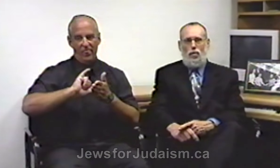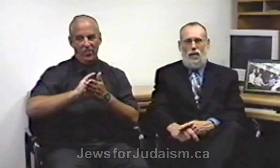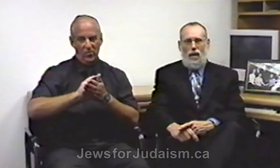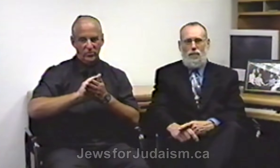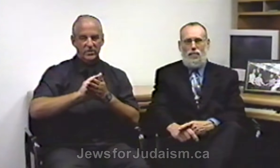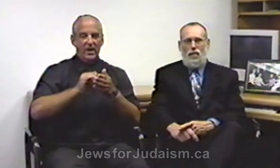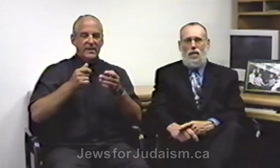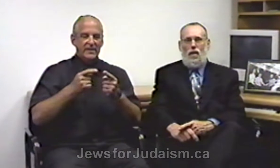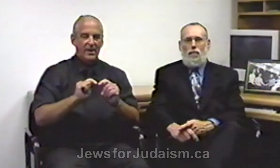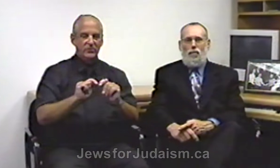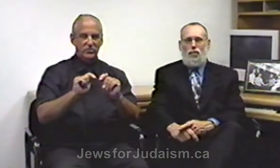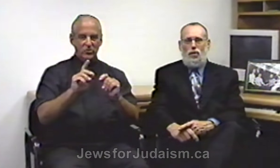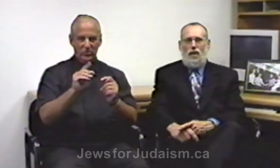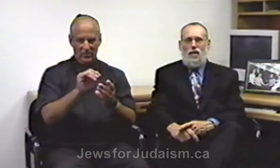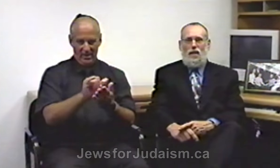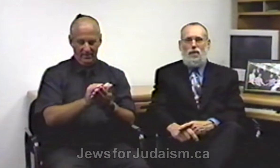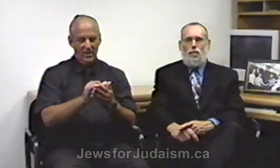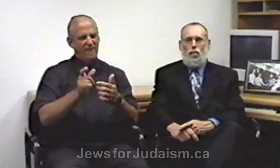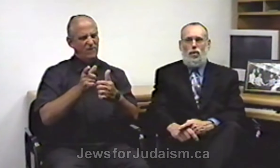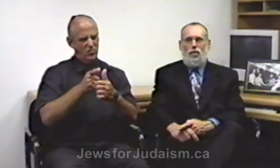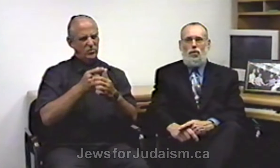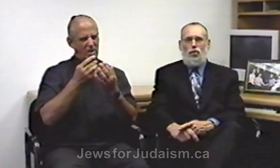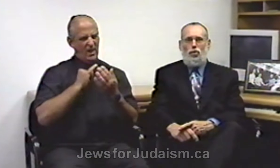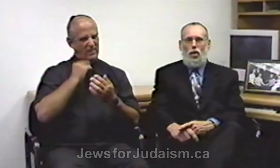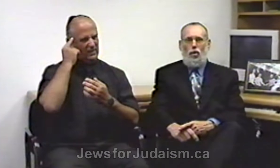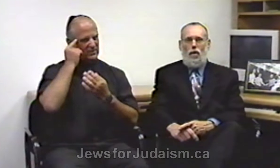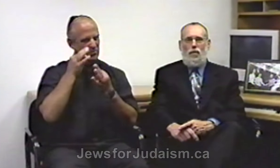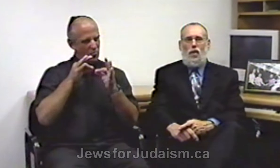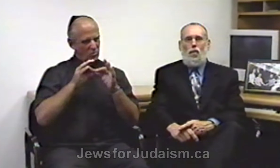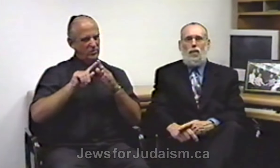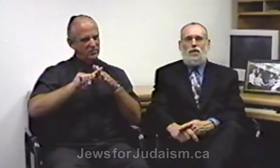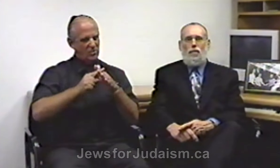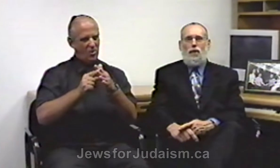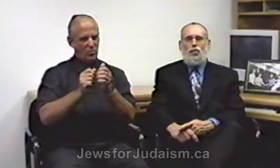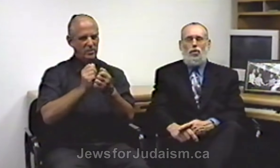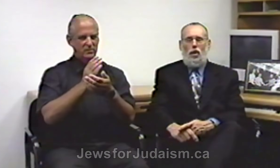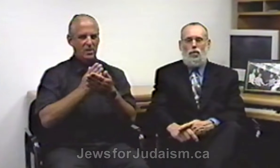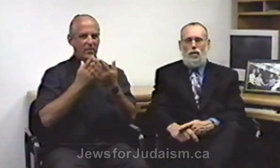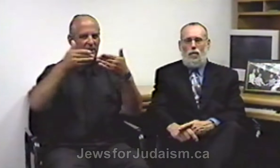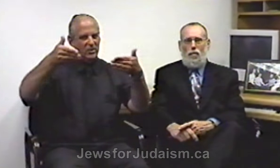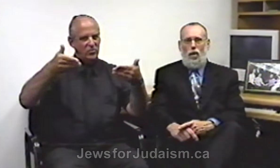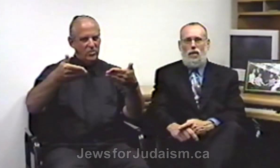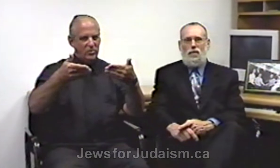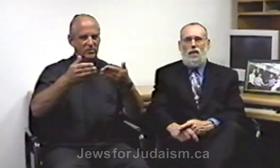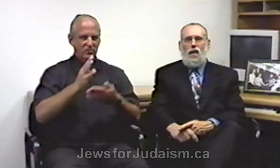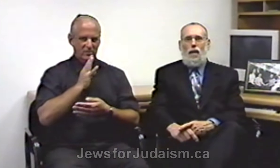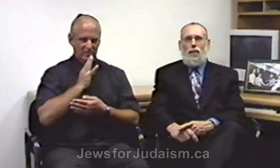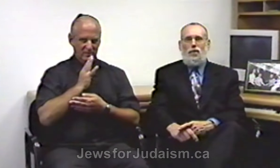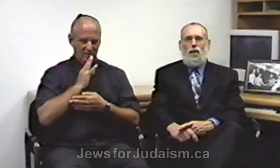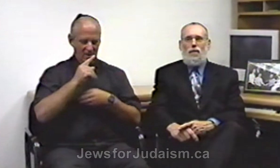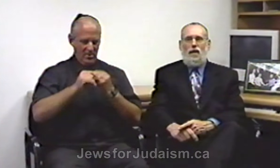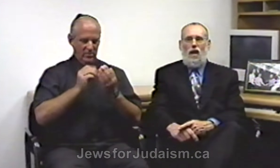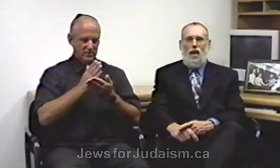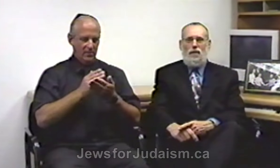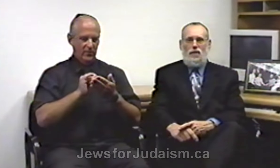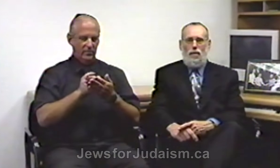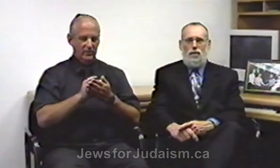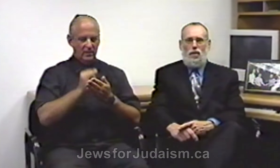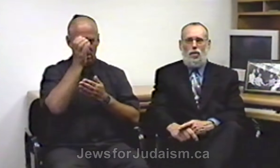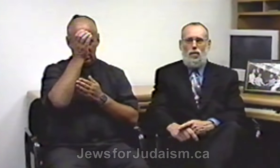do that. But first, I think it's important to start off with some introductory remarks about some of the concepts that the